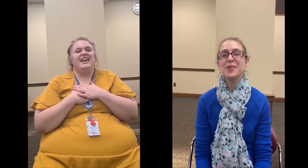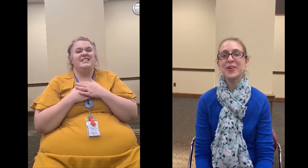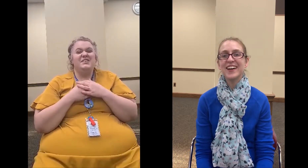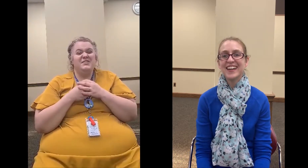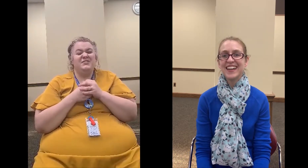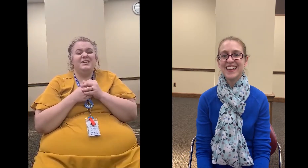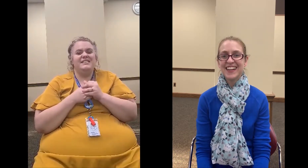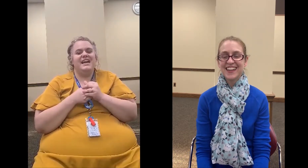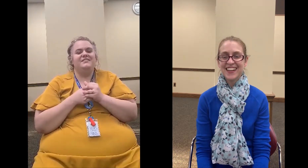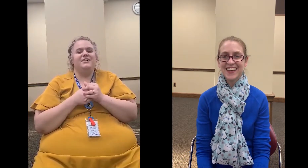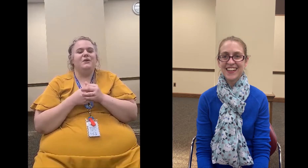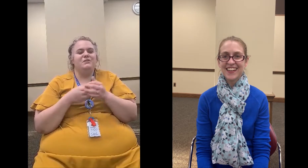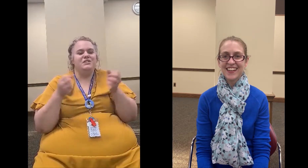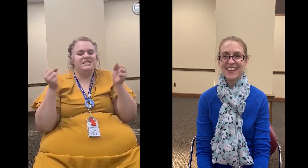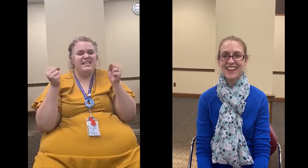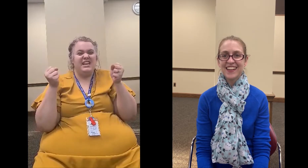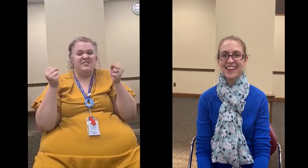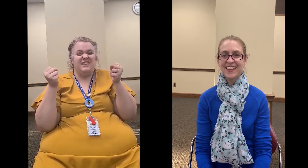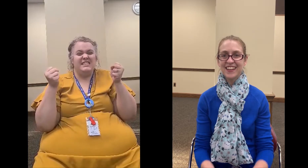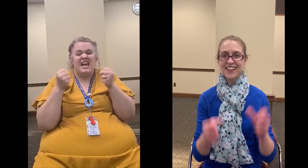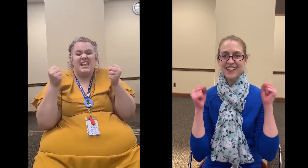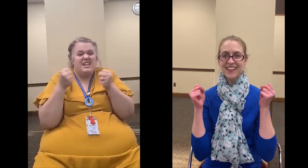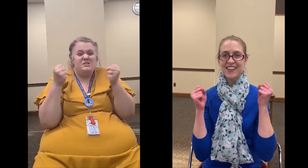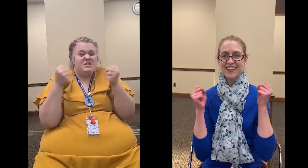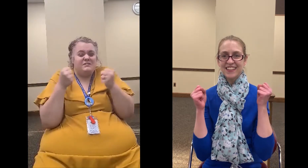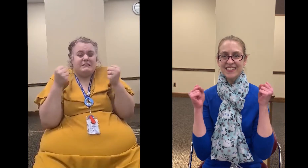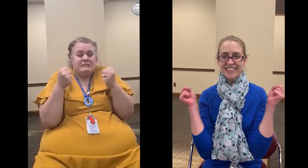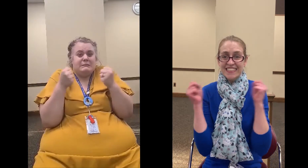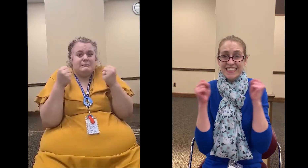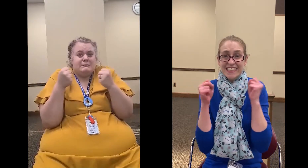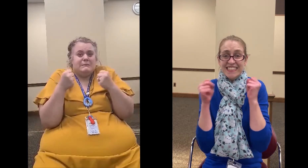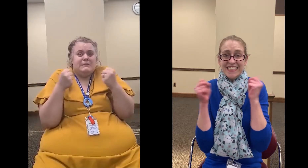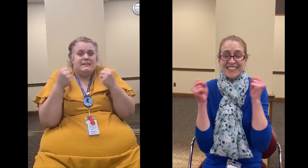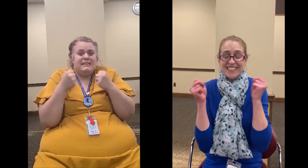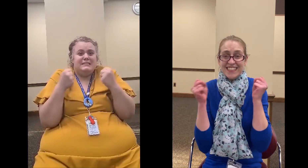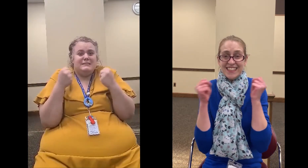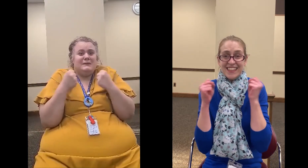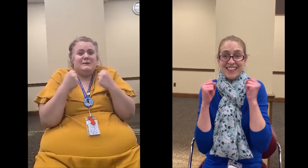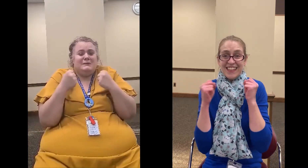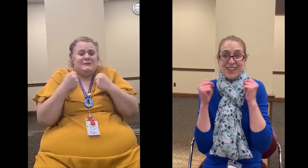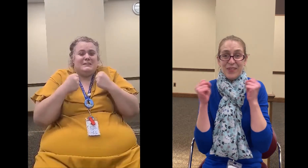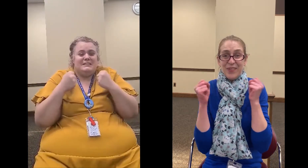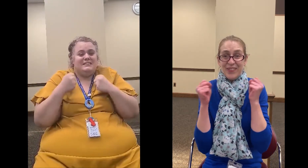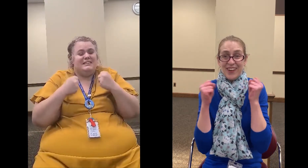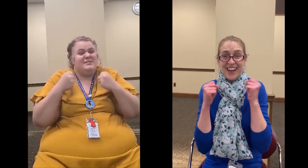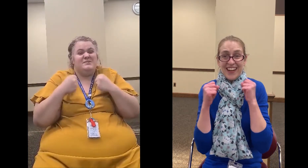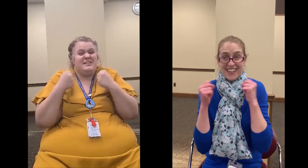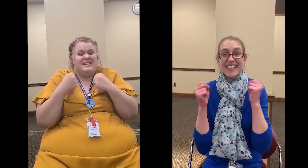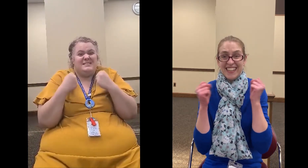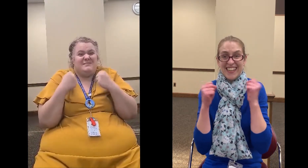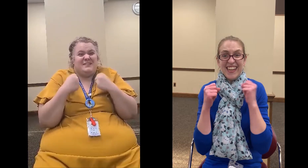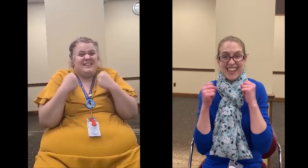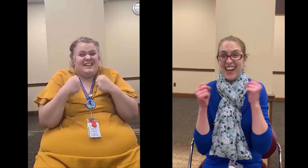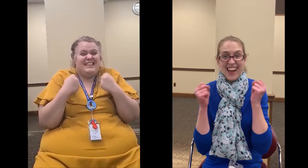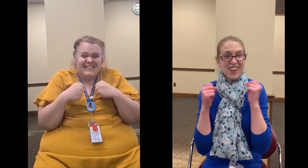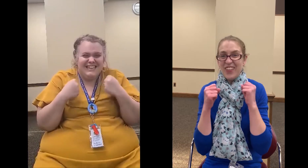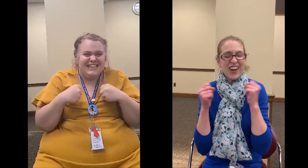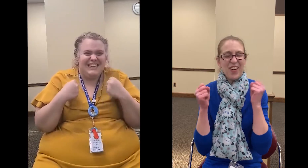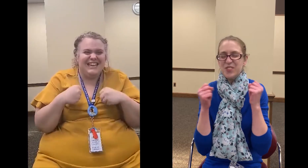so for the sign for cold you just take your fist and then you shiver like you're cold that one's really simple huh i know that all too